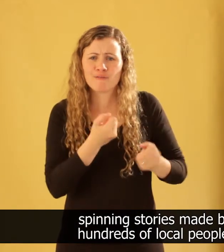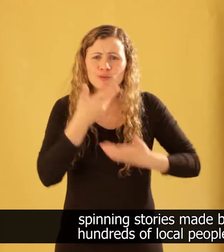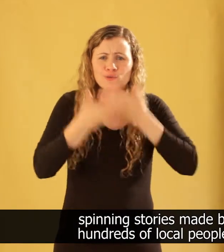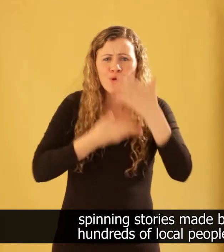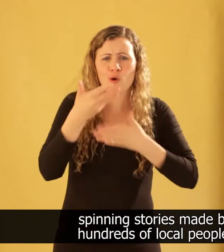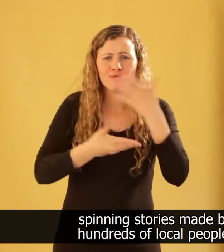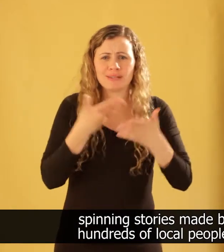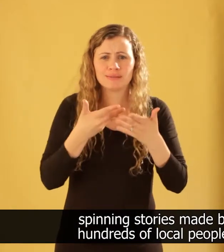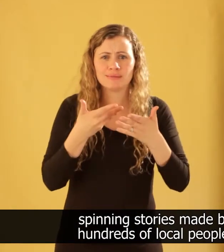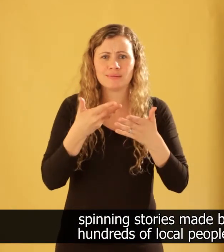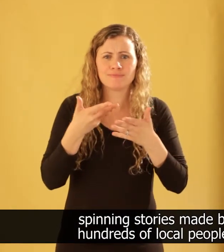hundreds of local people.